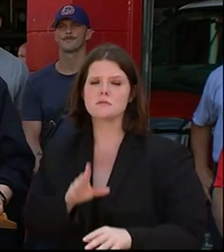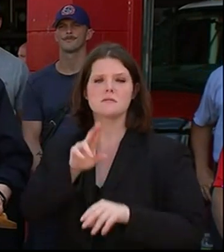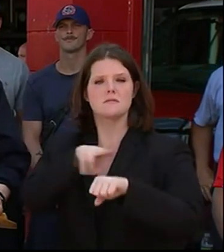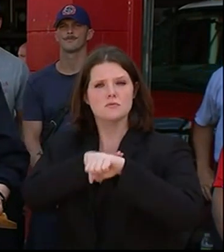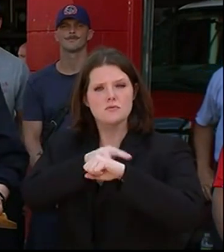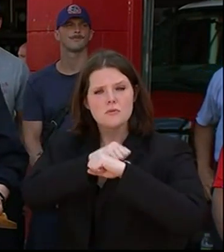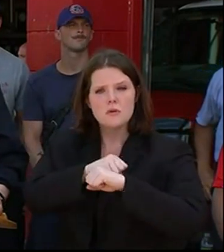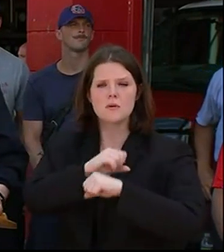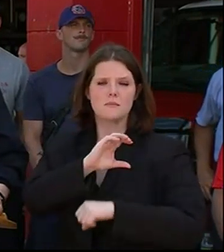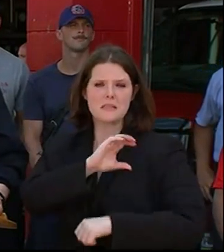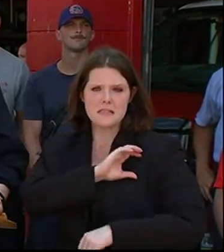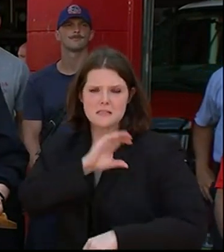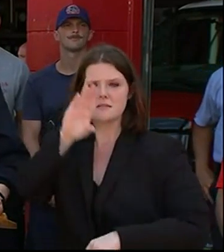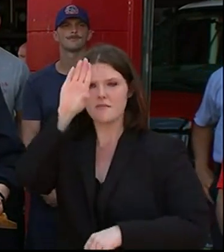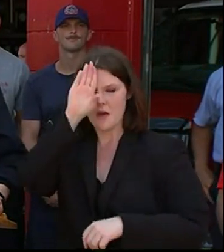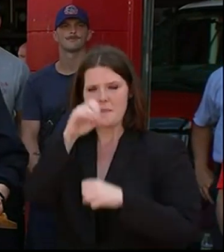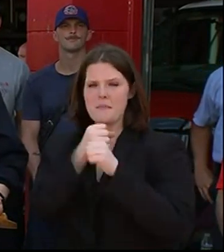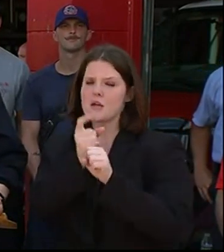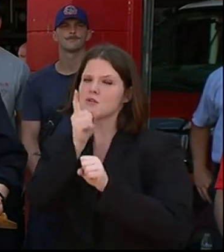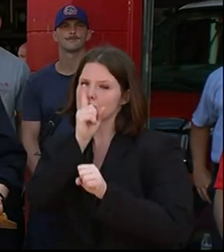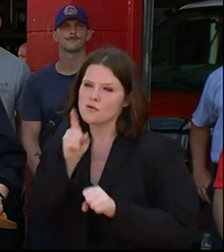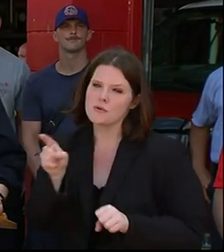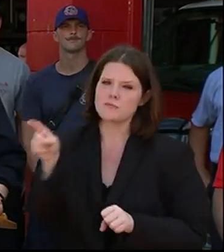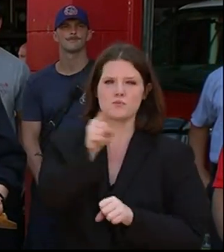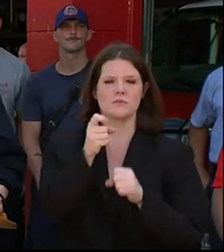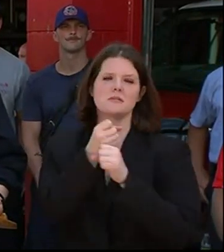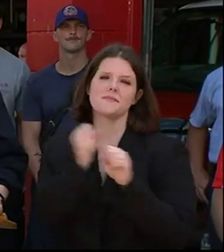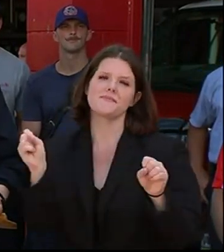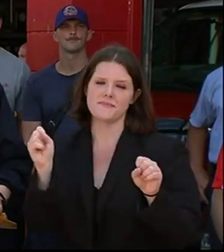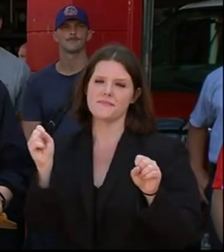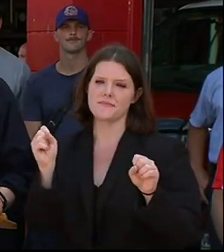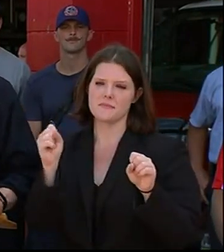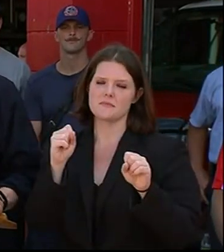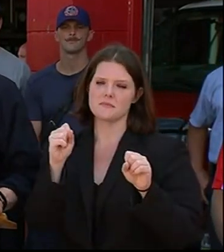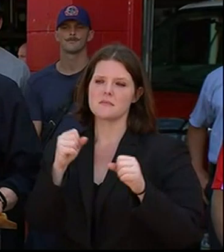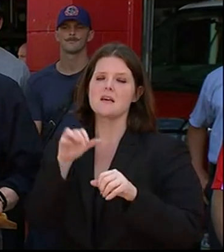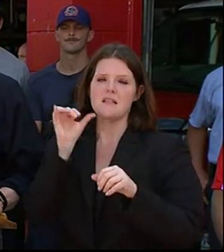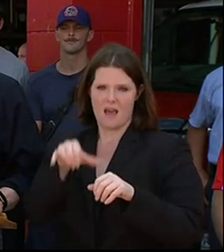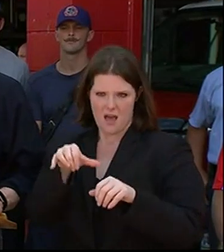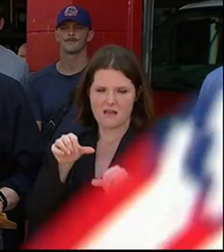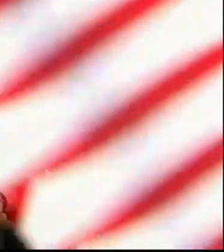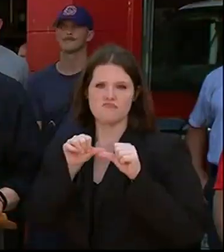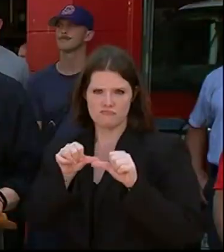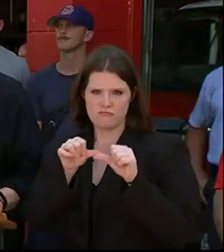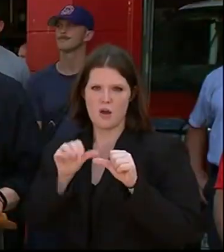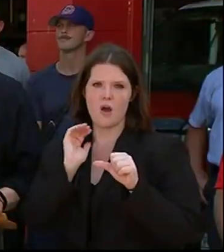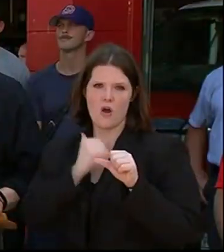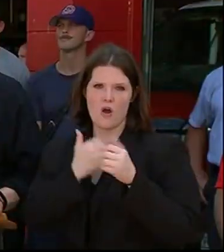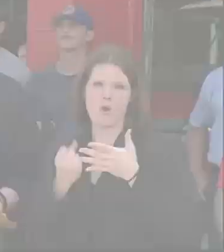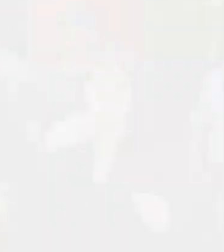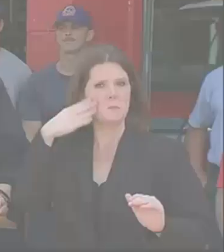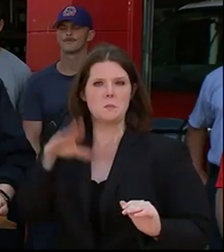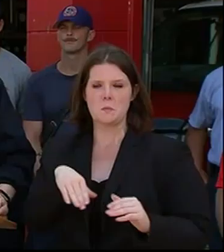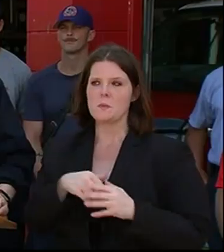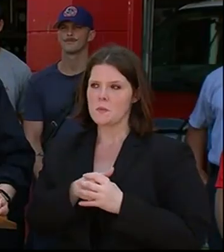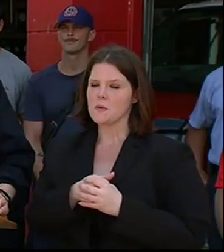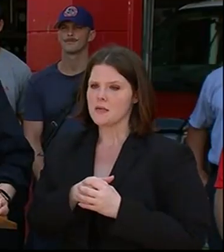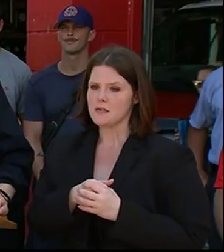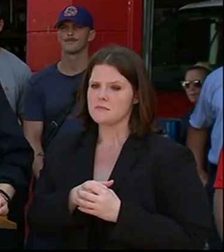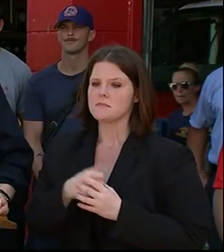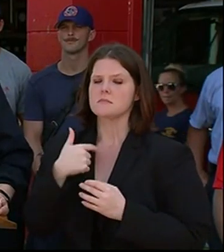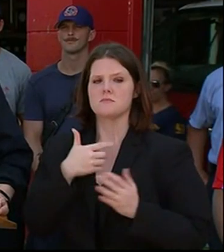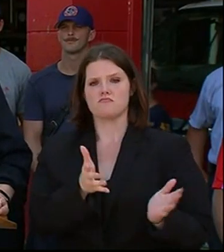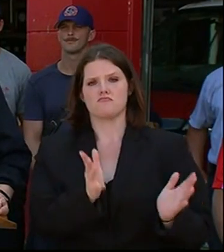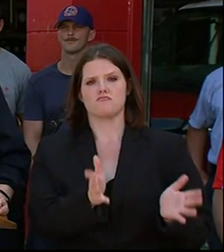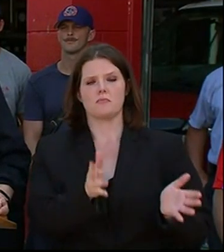making sure that people are safe and secure, and that will continue to be a priority. I've talked